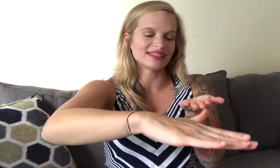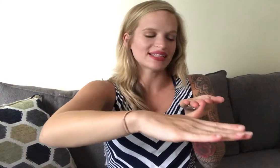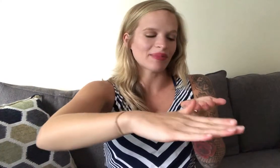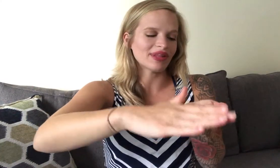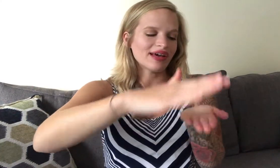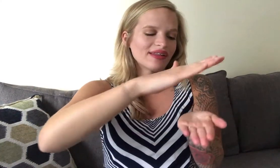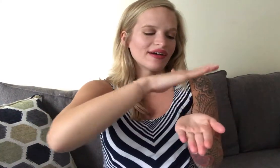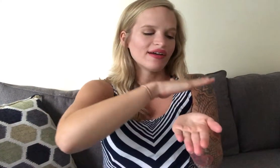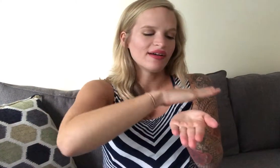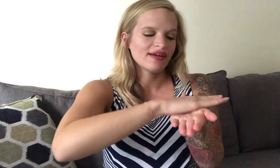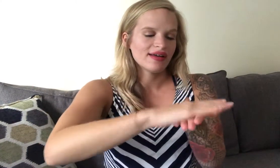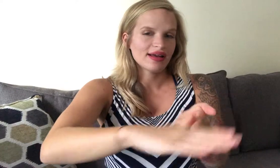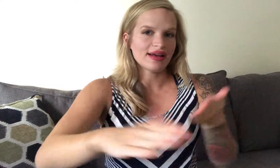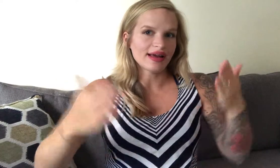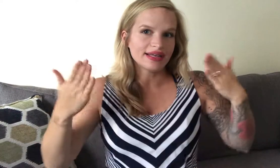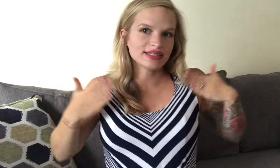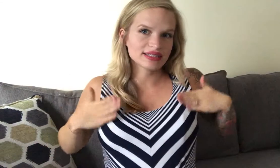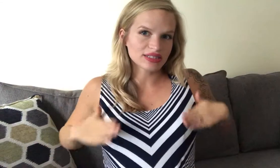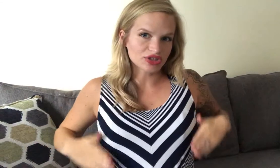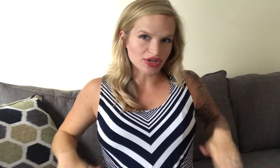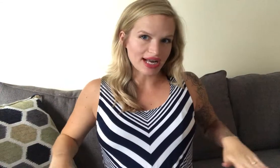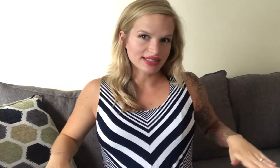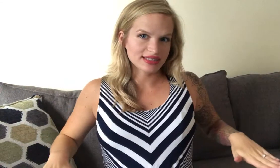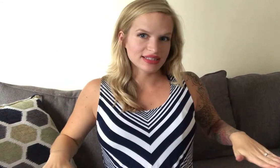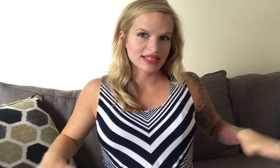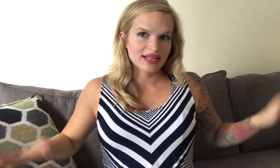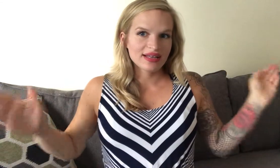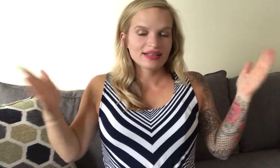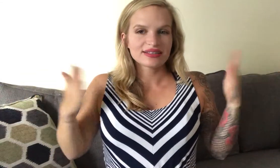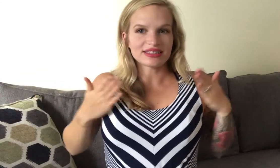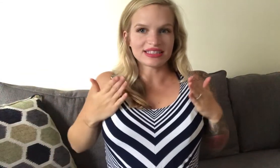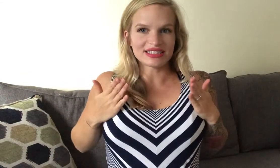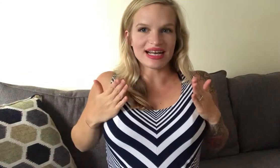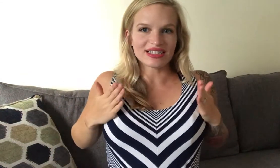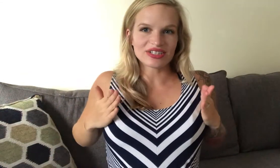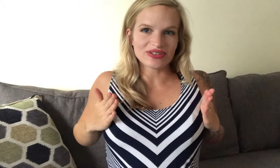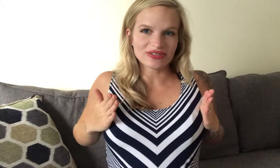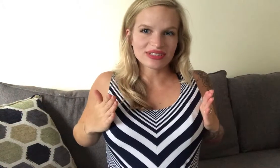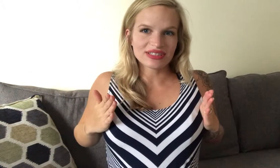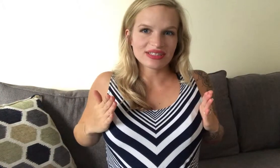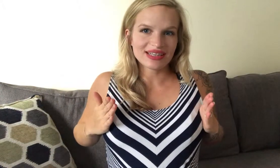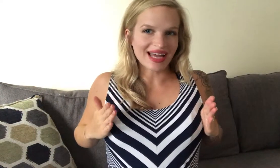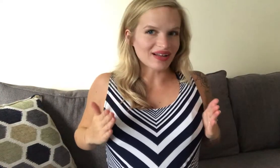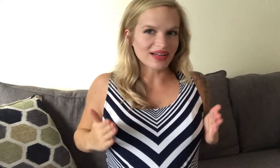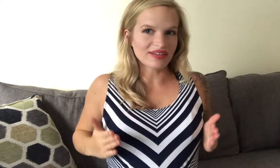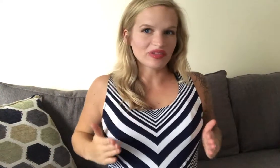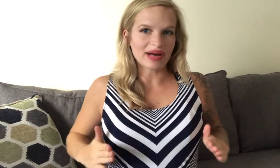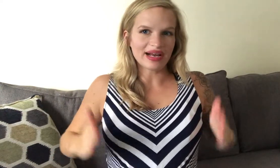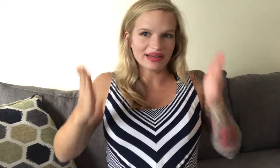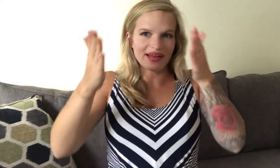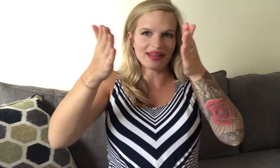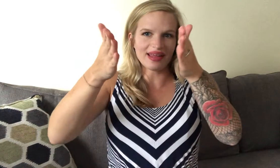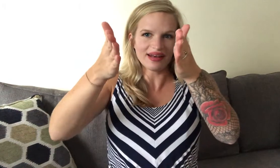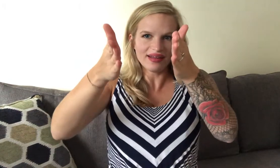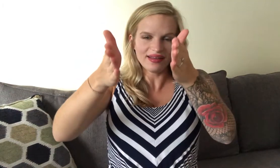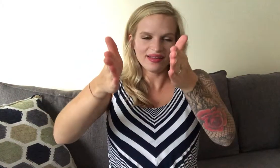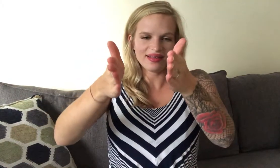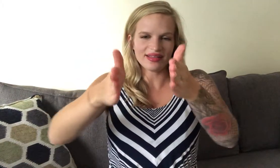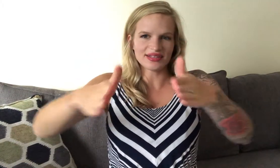on top of the other nice dress so this just kind of shows the outline of the body and then the